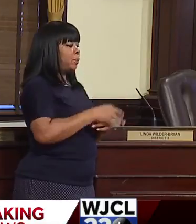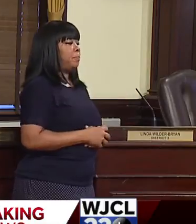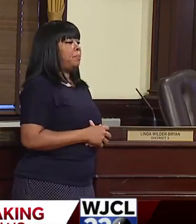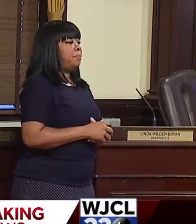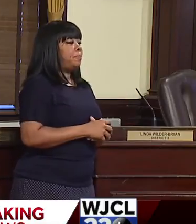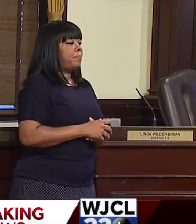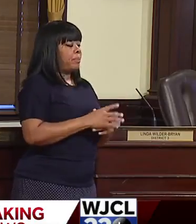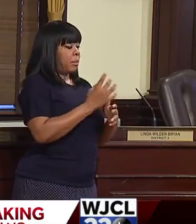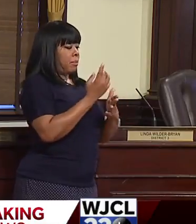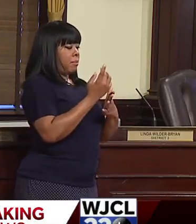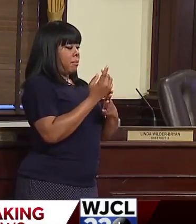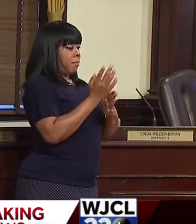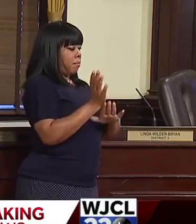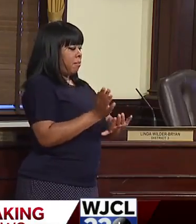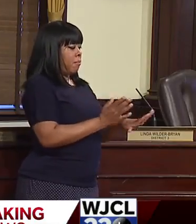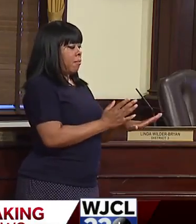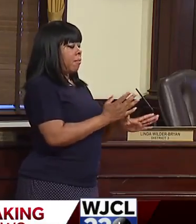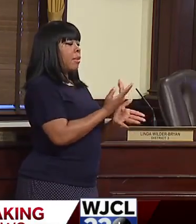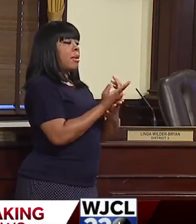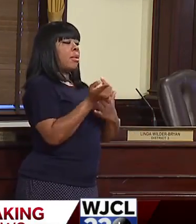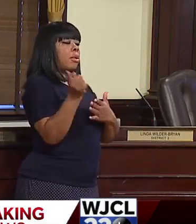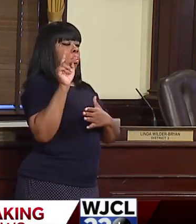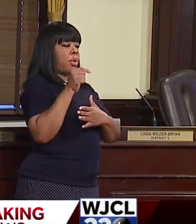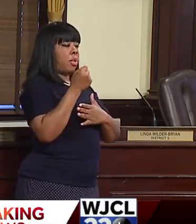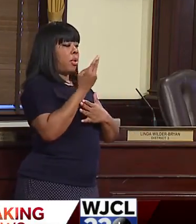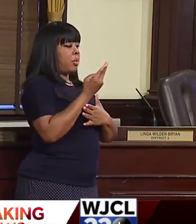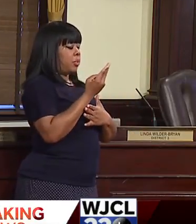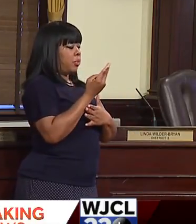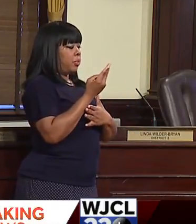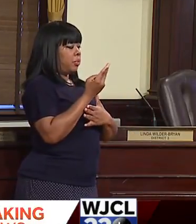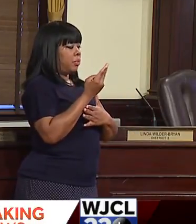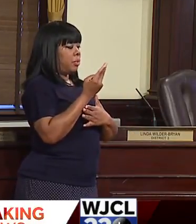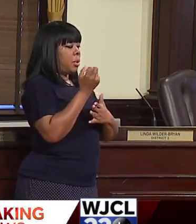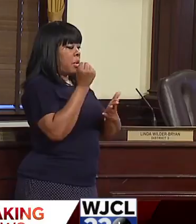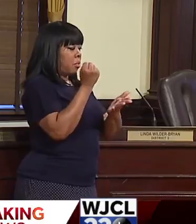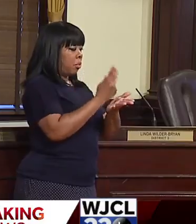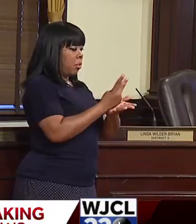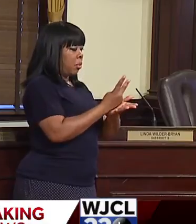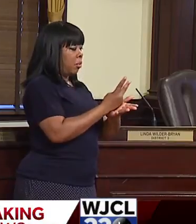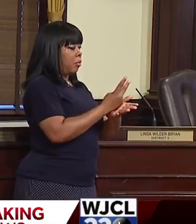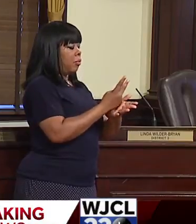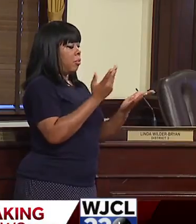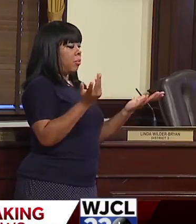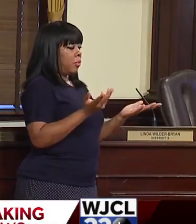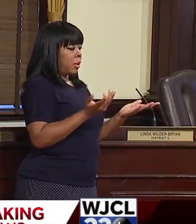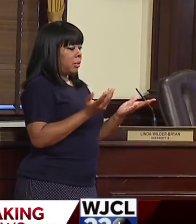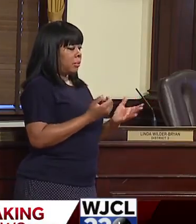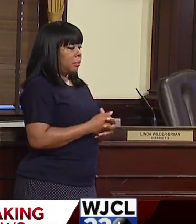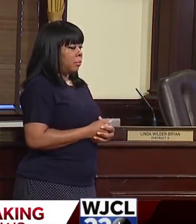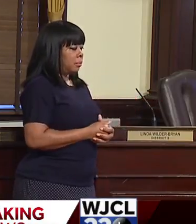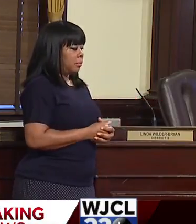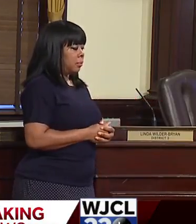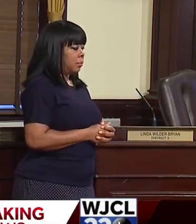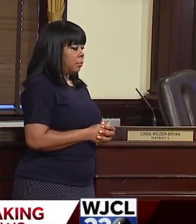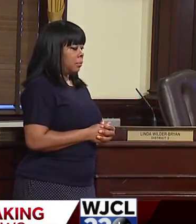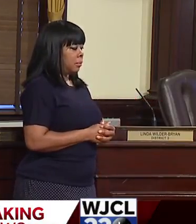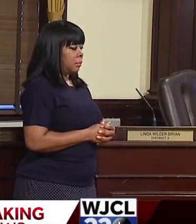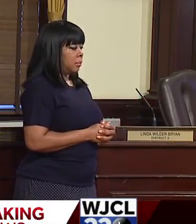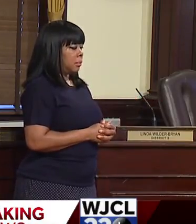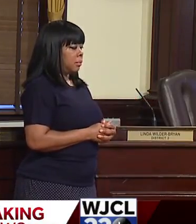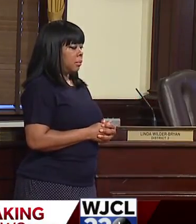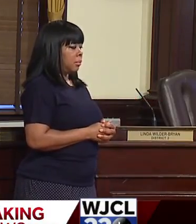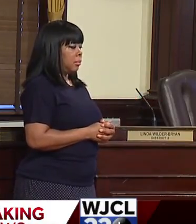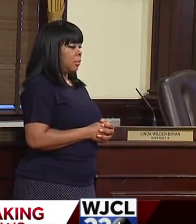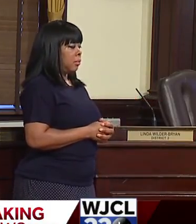Last Thursday, the Savannah City Council approved necessary amendments in our existing non-discrimination